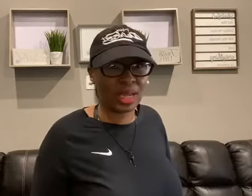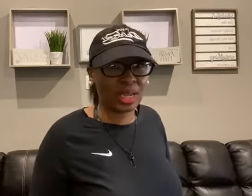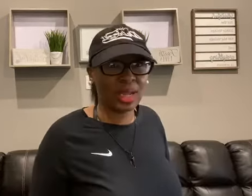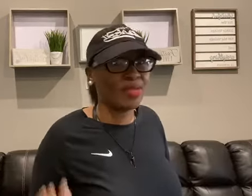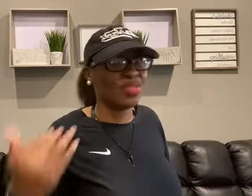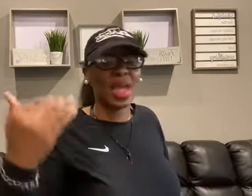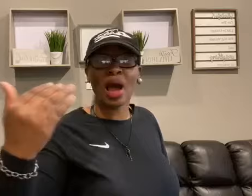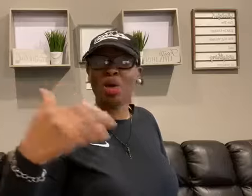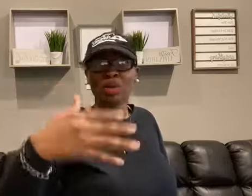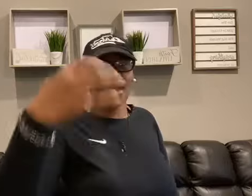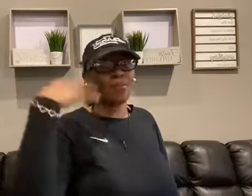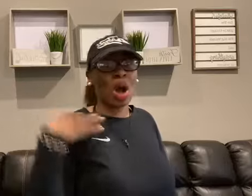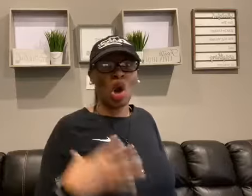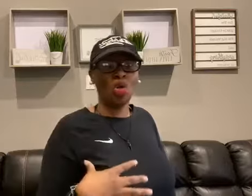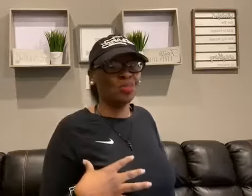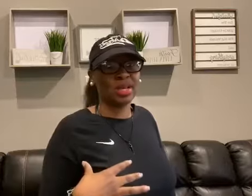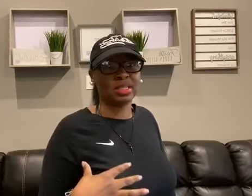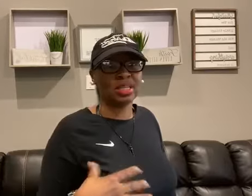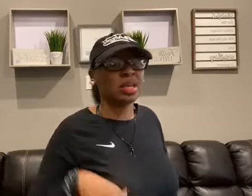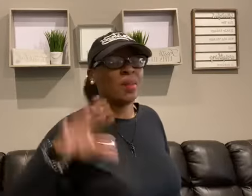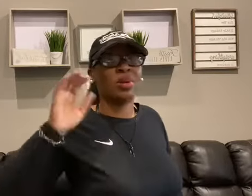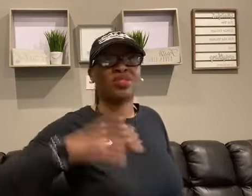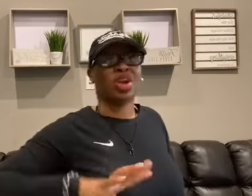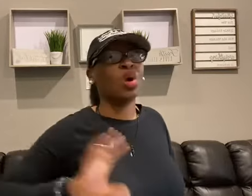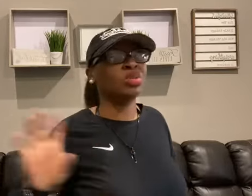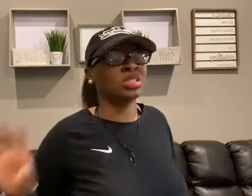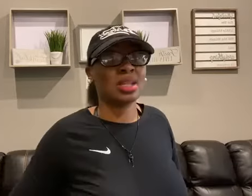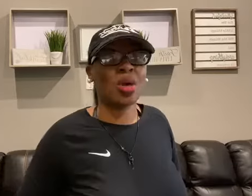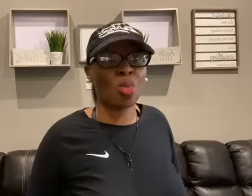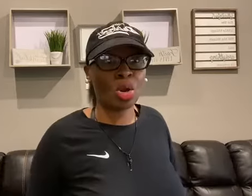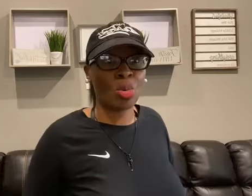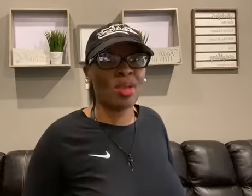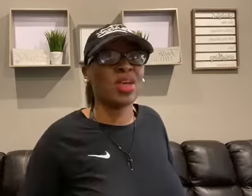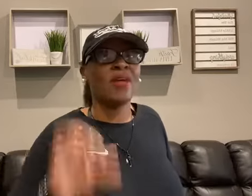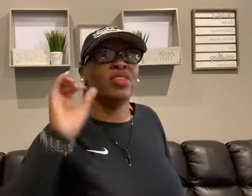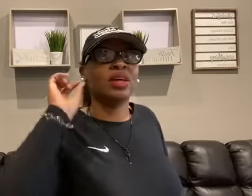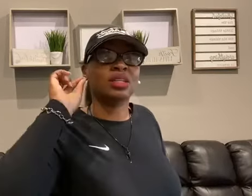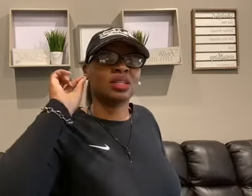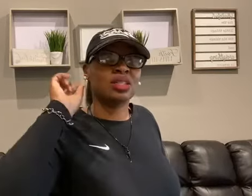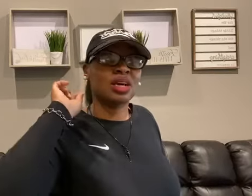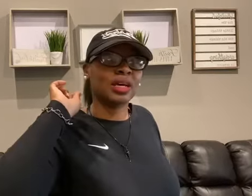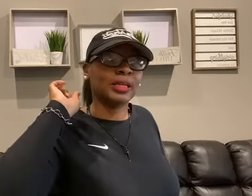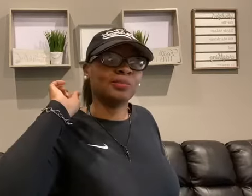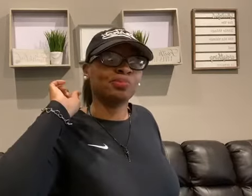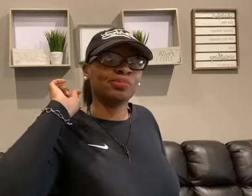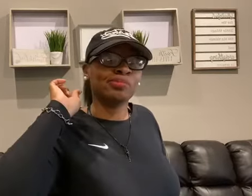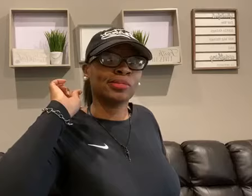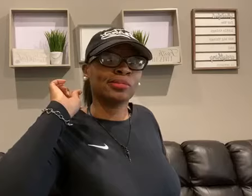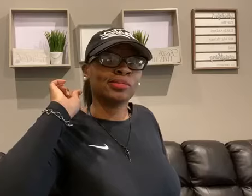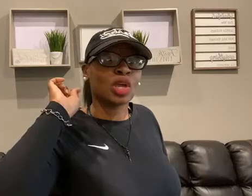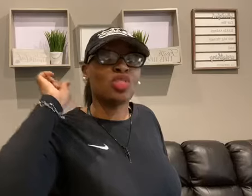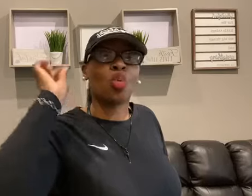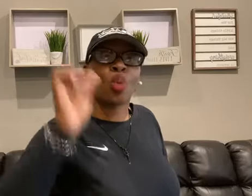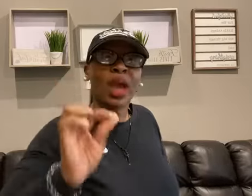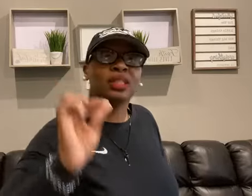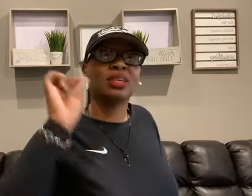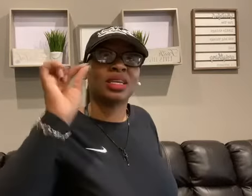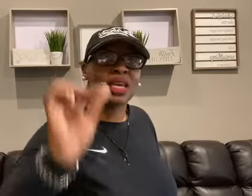me not only in my own business, but in the coaches that I work with, the, the, the way to